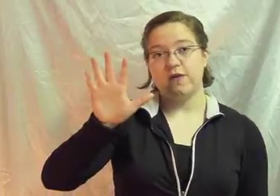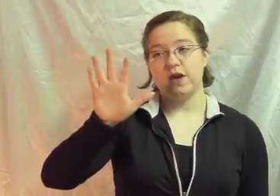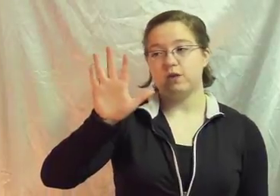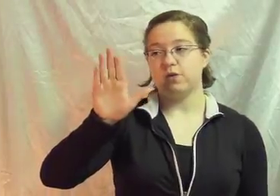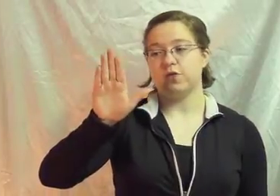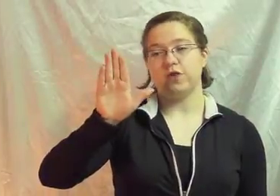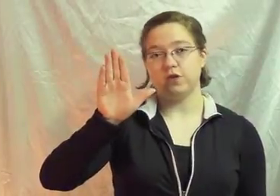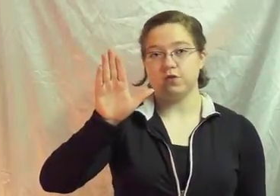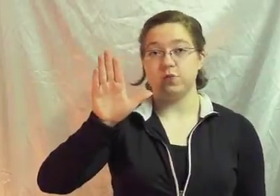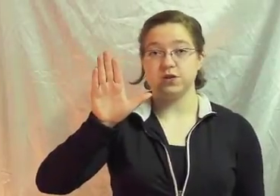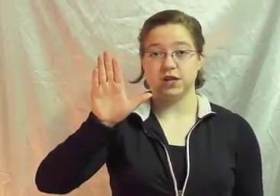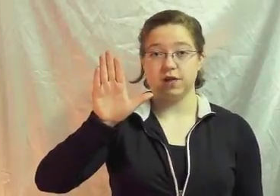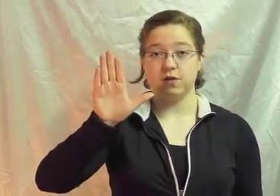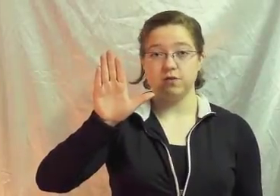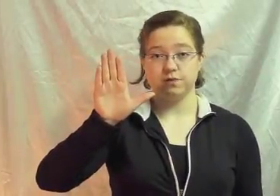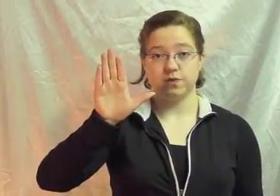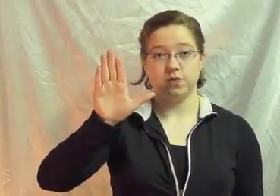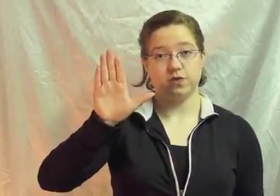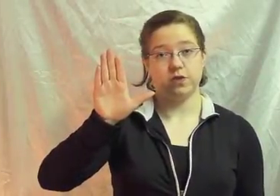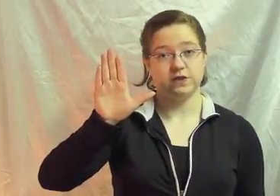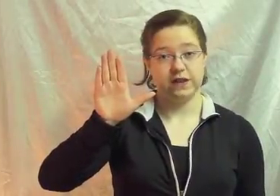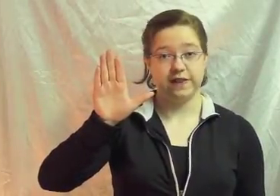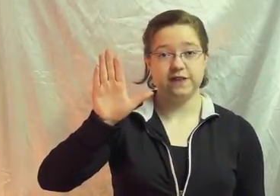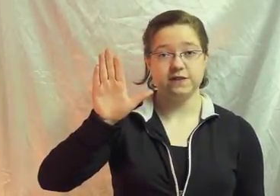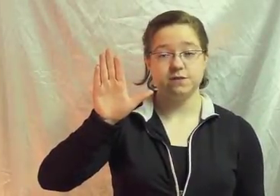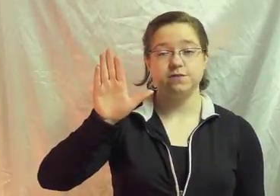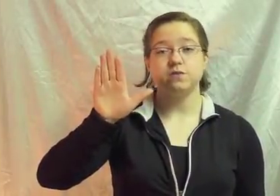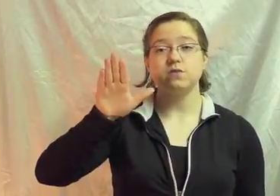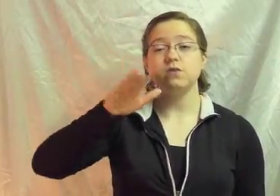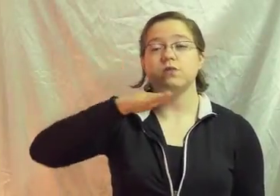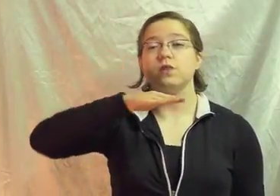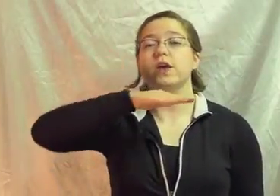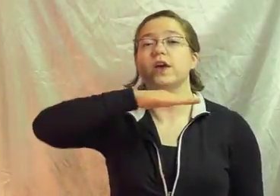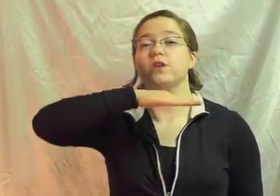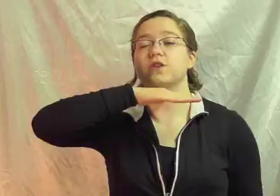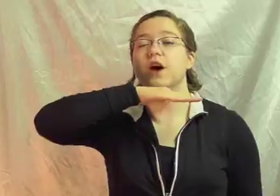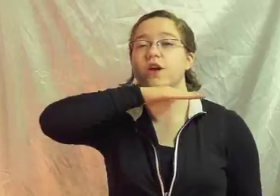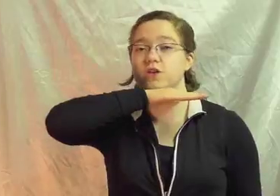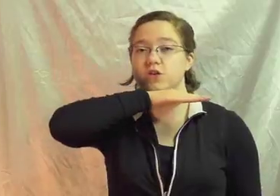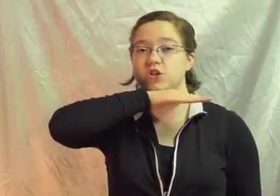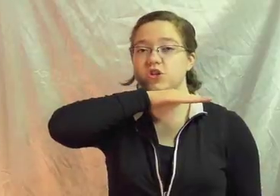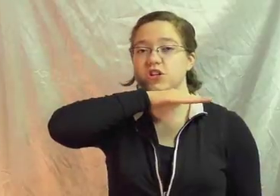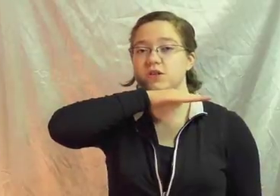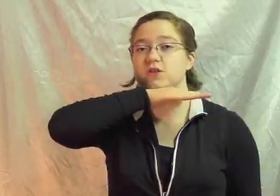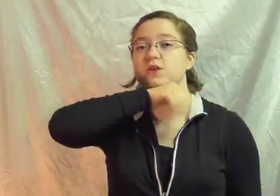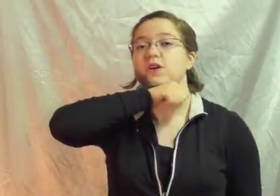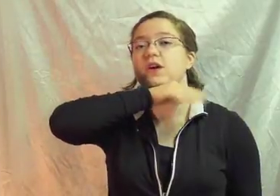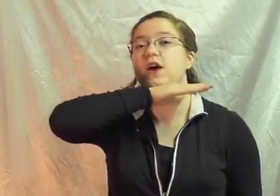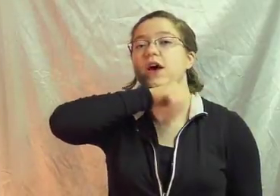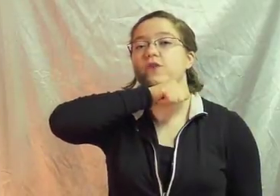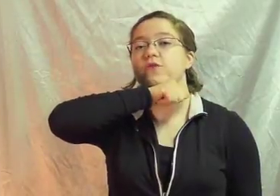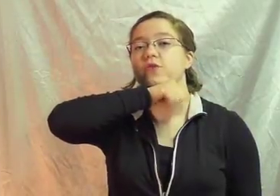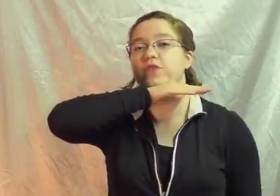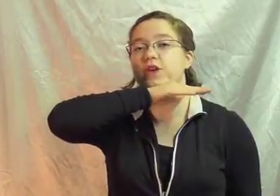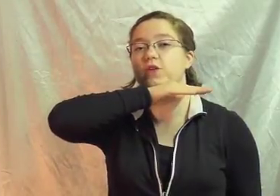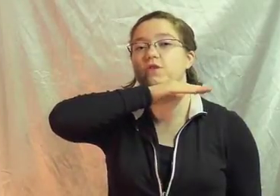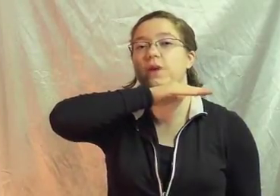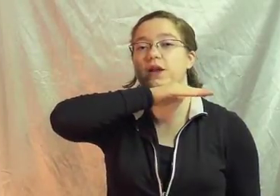hand but your fingers are put together So it looks like this It goes under your chin And your fingers bend